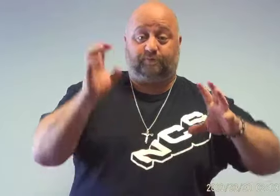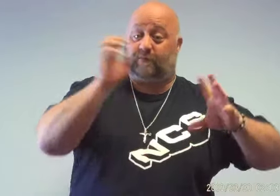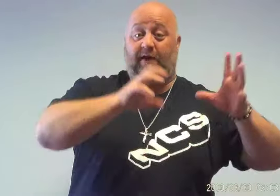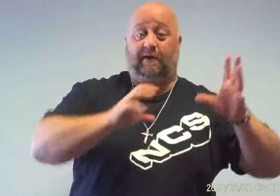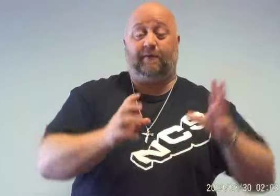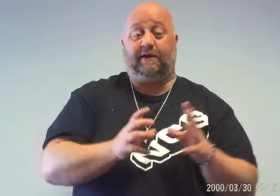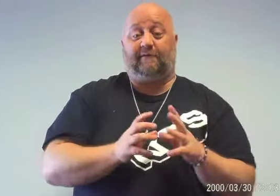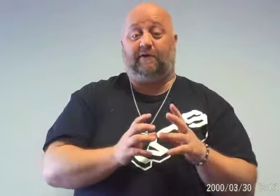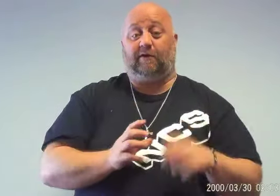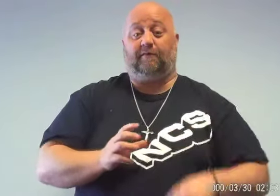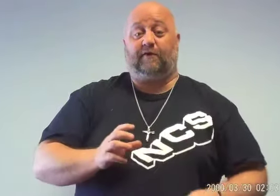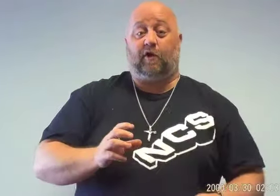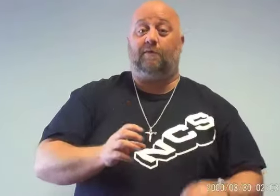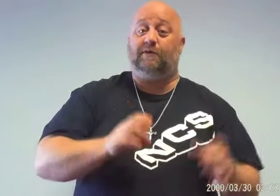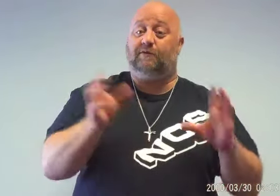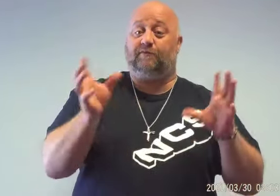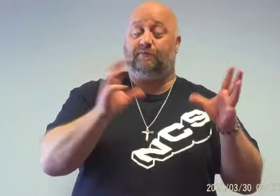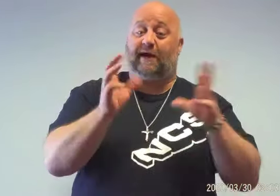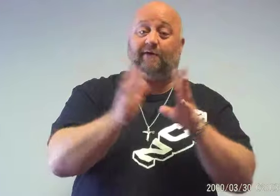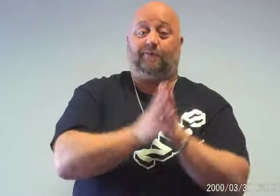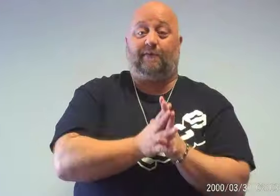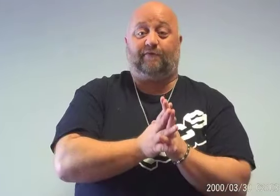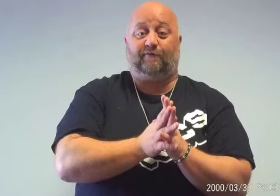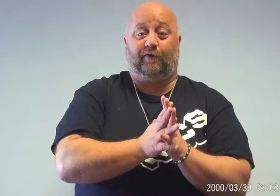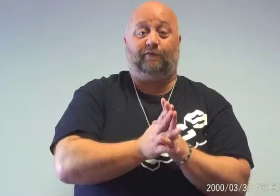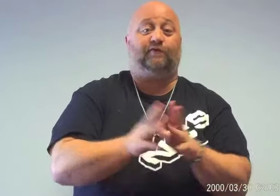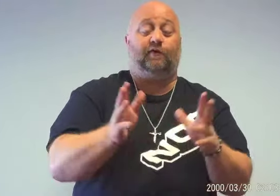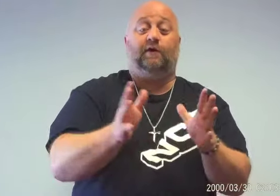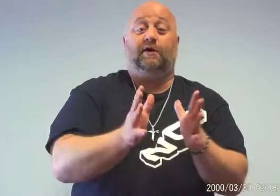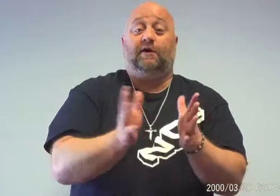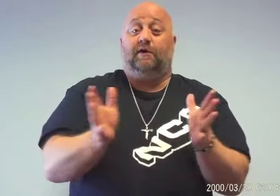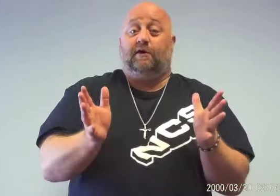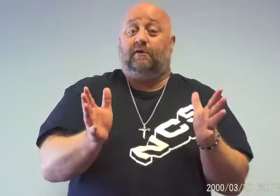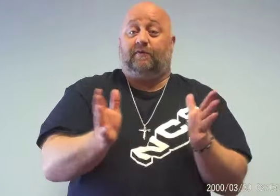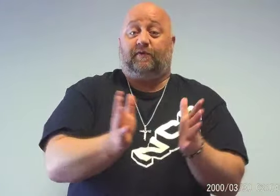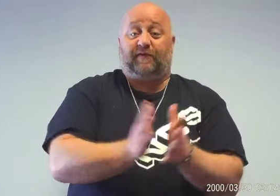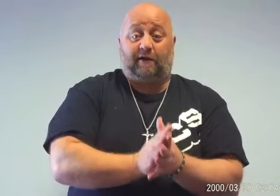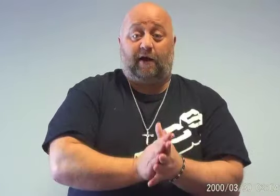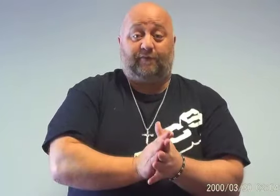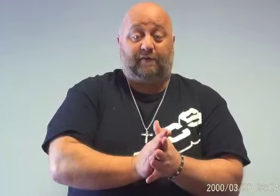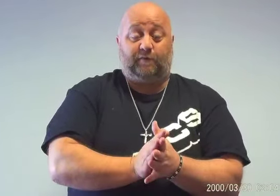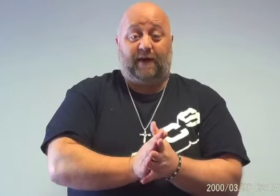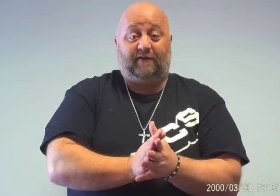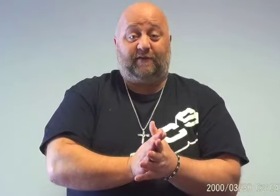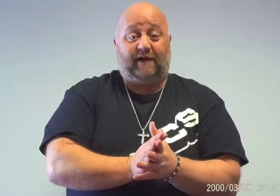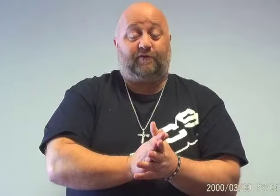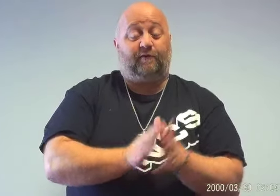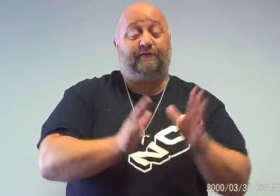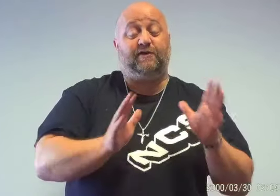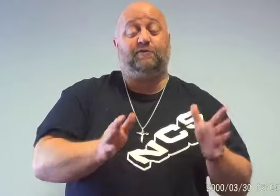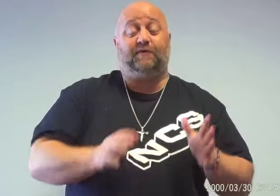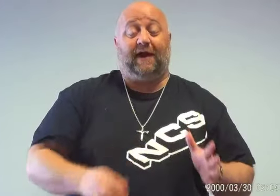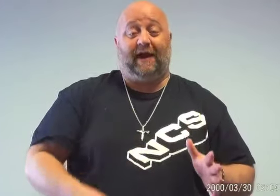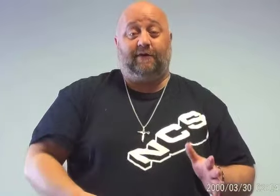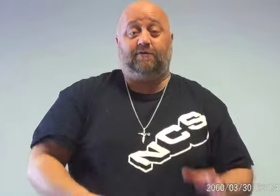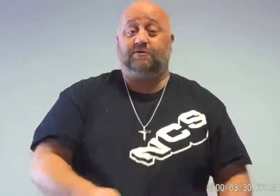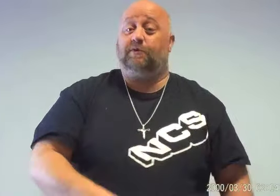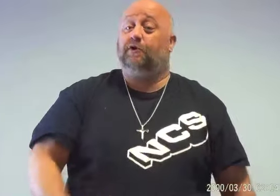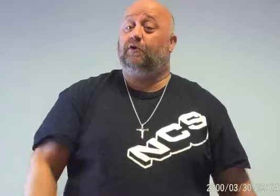and then we can have a little bit of a comment, can do some dialogue backwards and forwards. the second half of the alphabet is an S. So we finish with N, so we're going to go